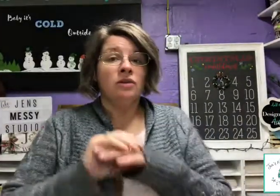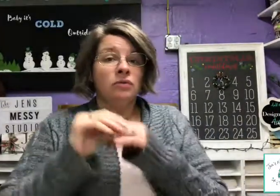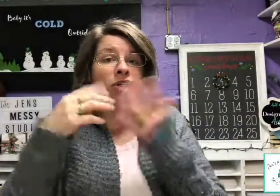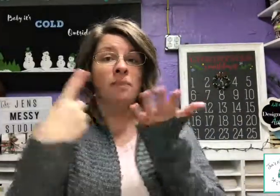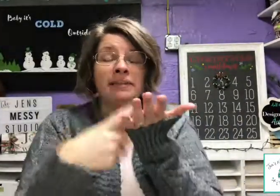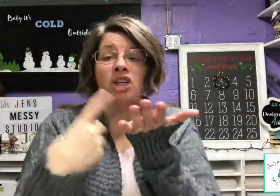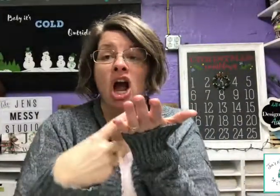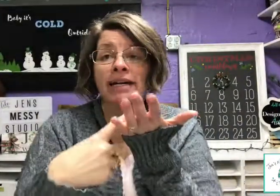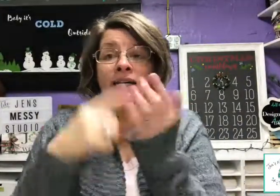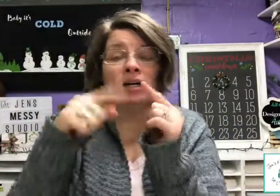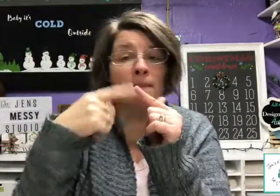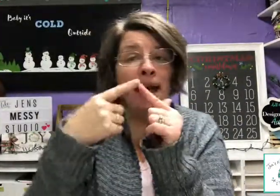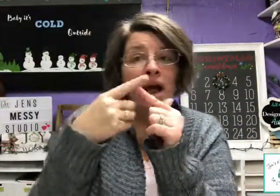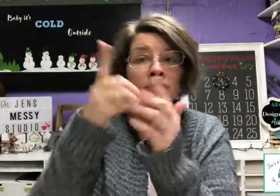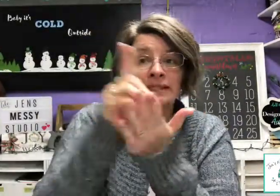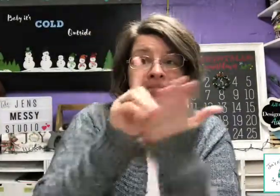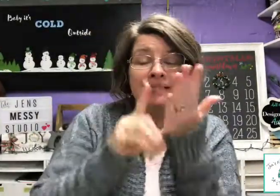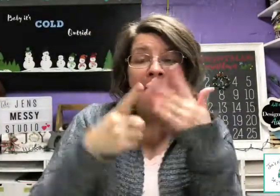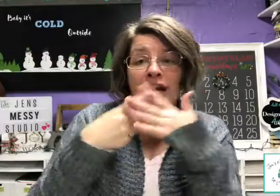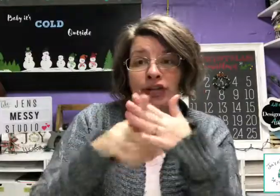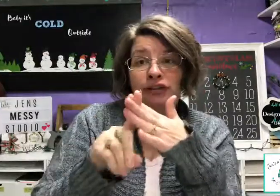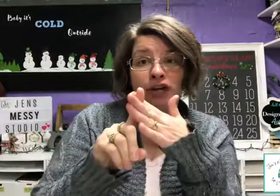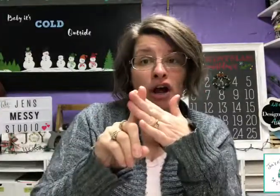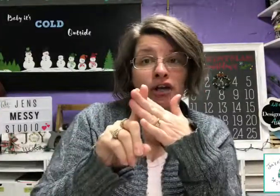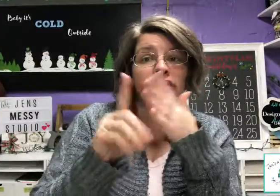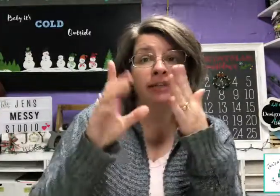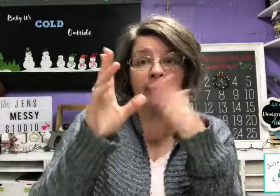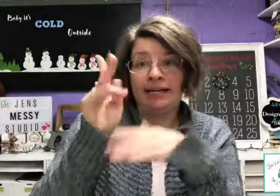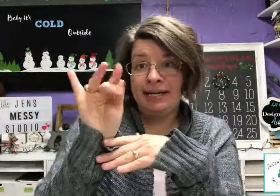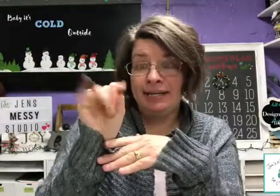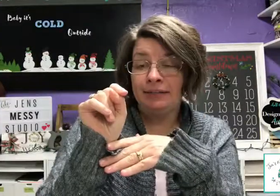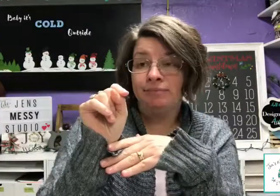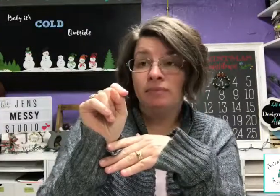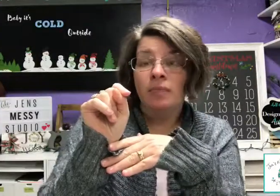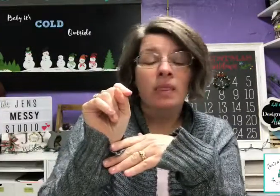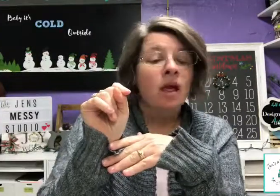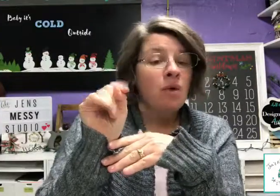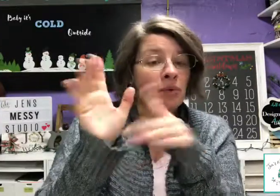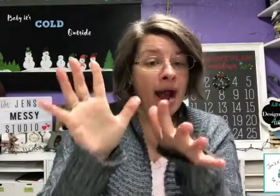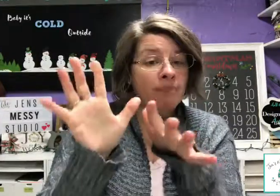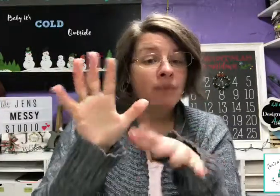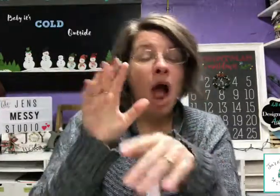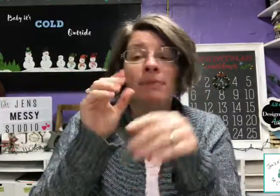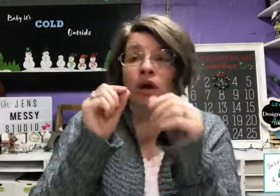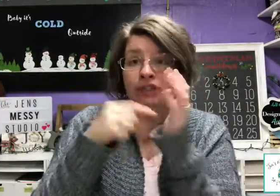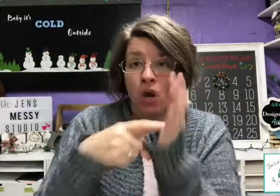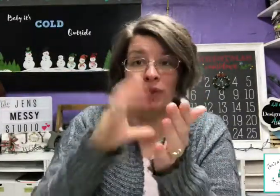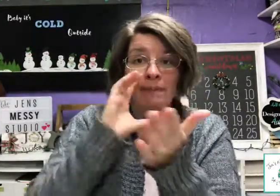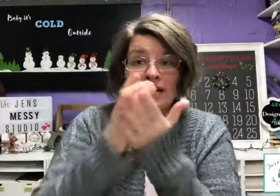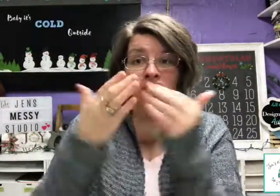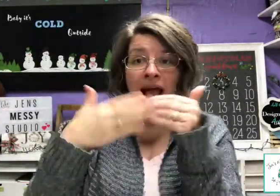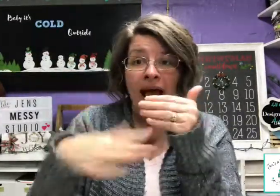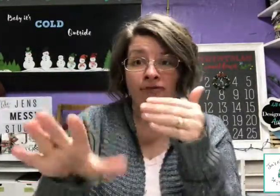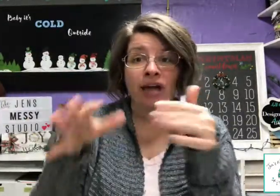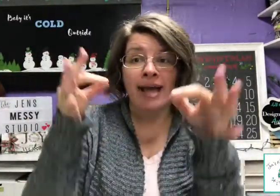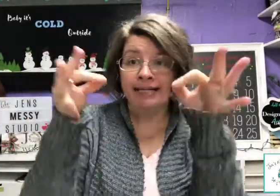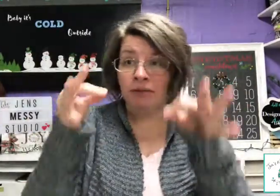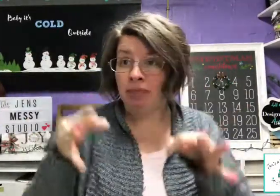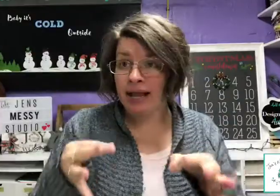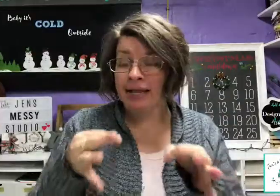We're going to be talking about this exciting starting key. Well, I'm going to show you the picture after I can play